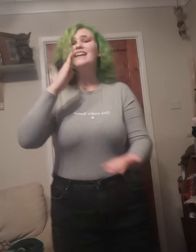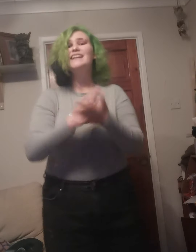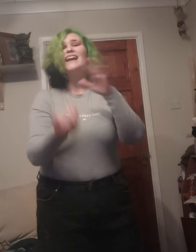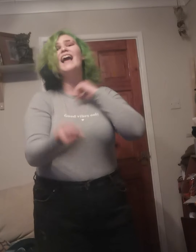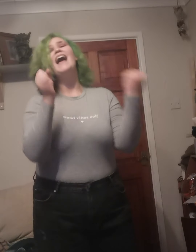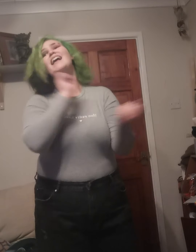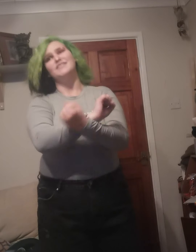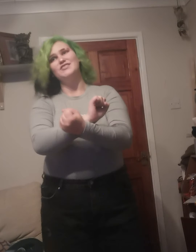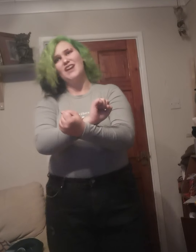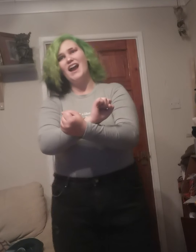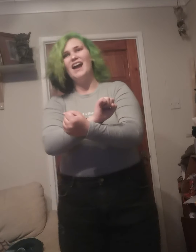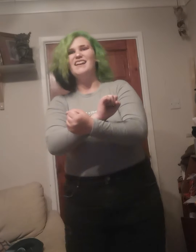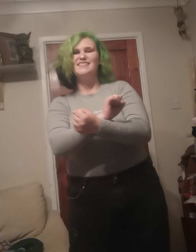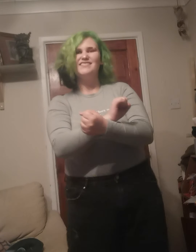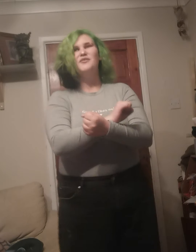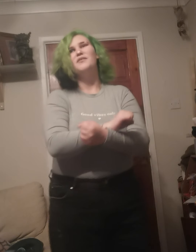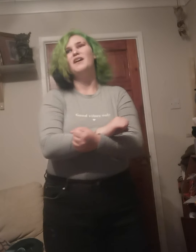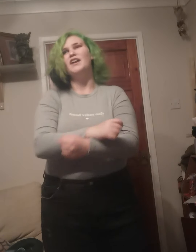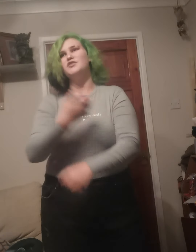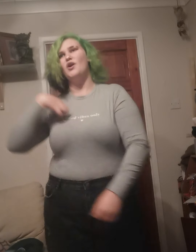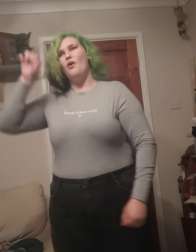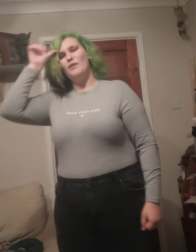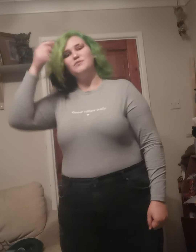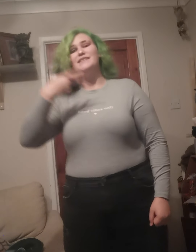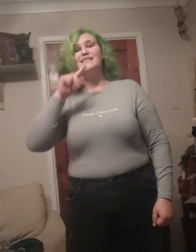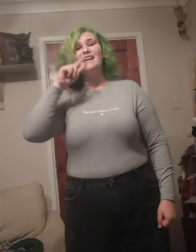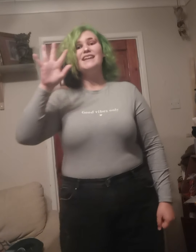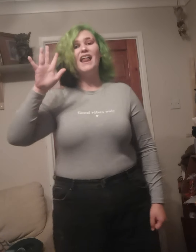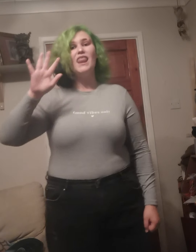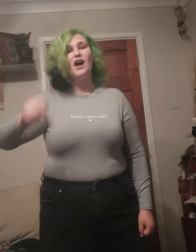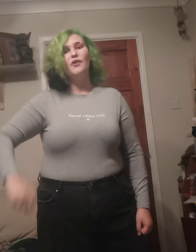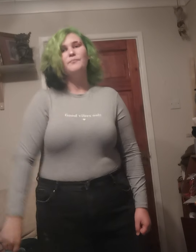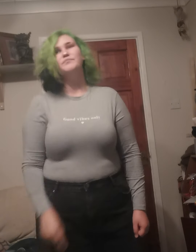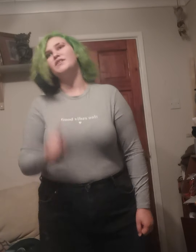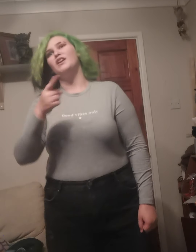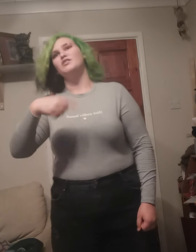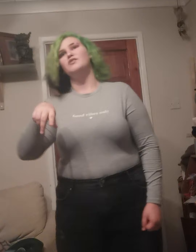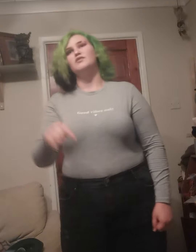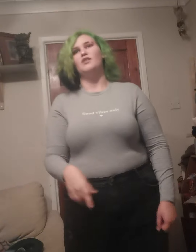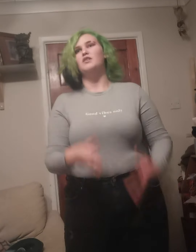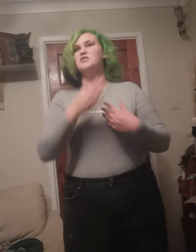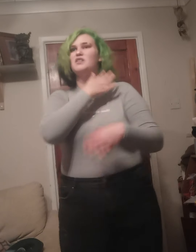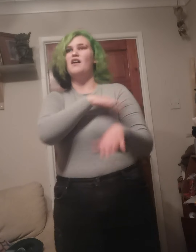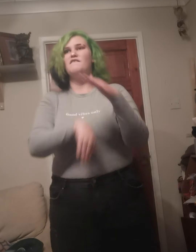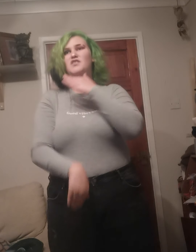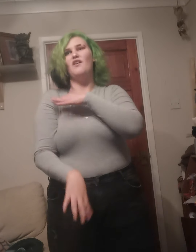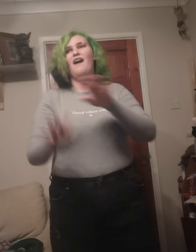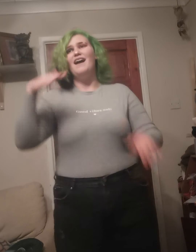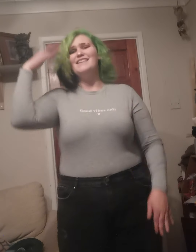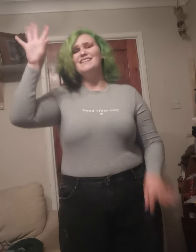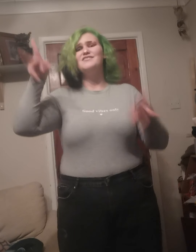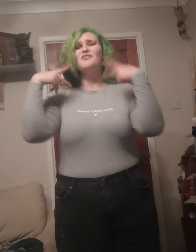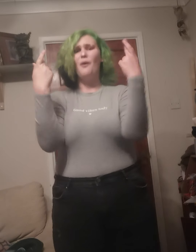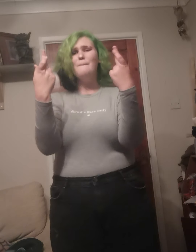has changed All I know is have a door And you're ask like how he does